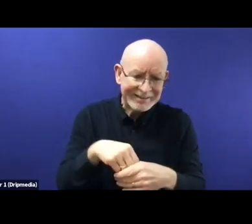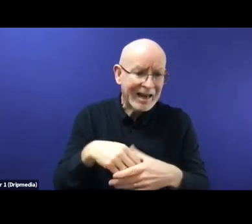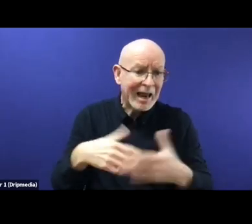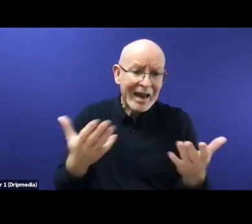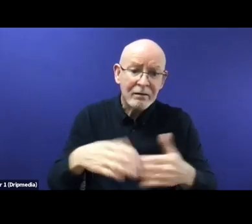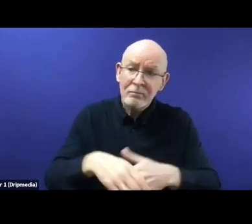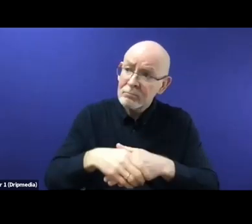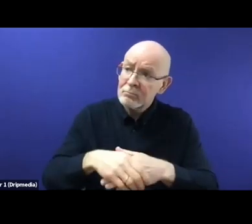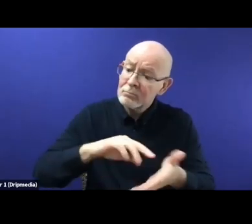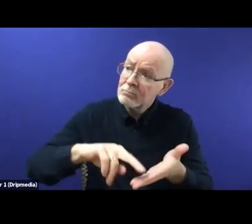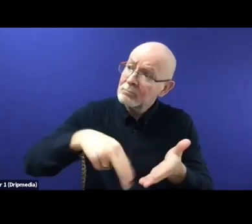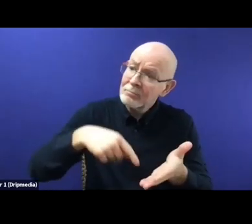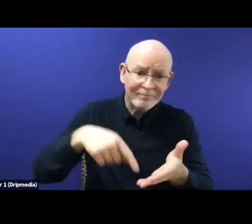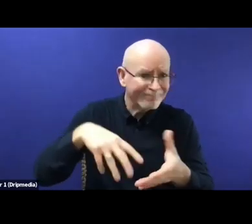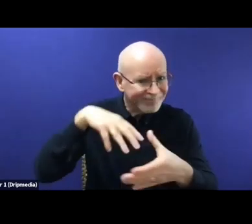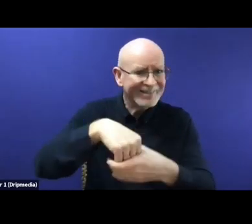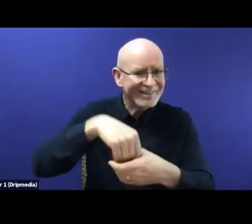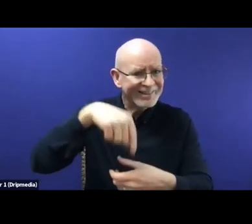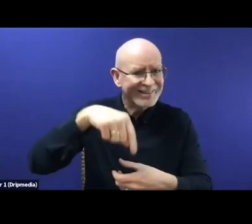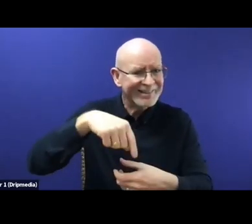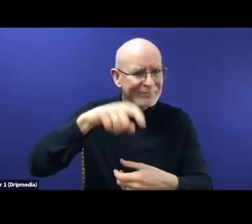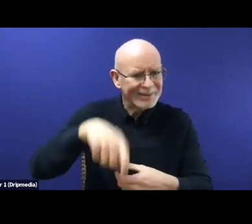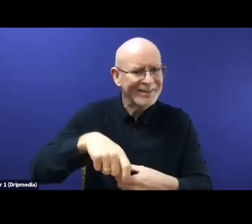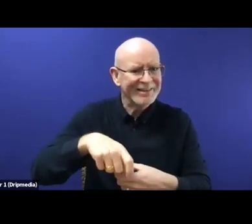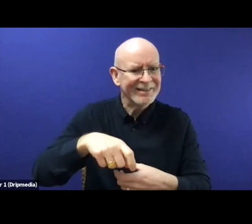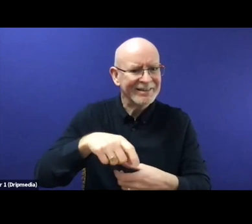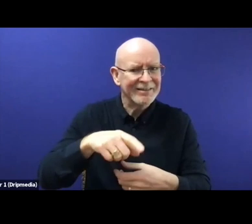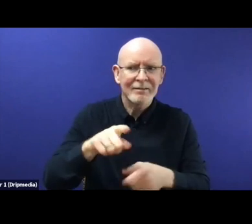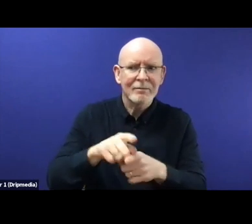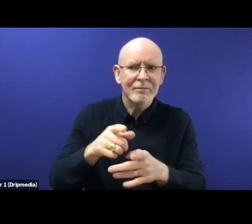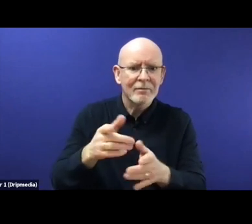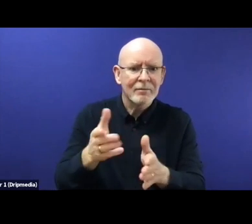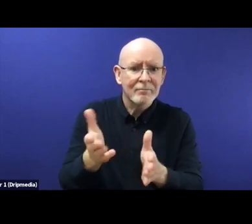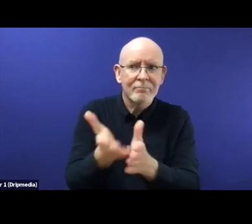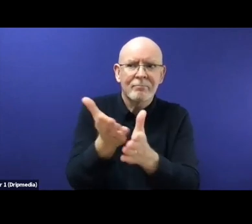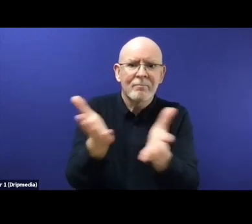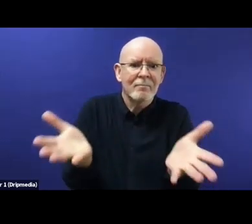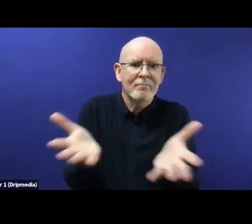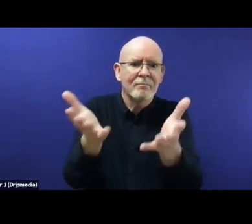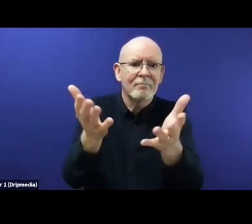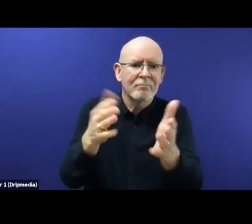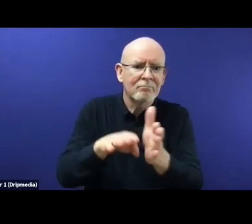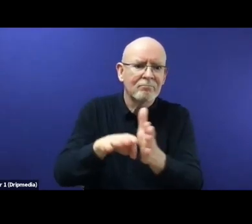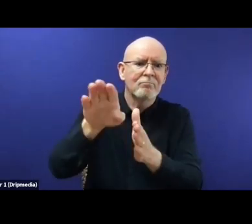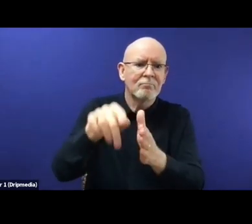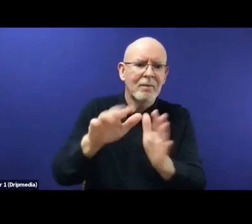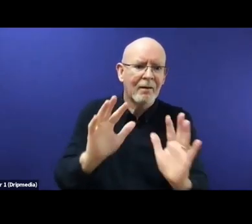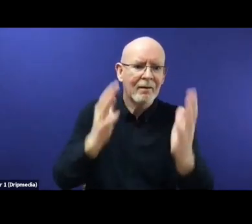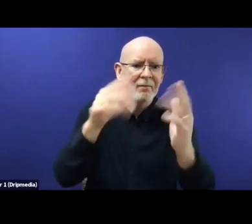ground. And it's the first step that's actually needed to achieve the self-reliance of